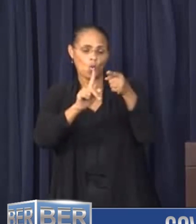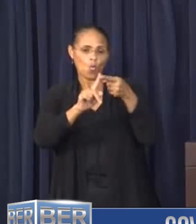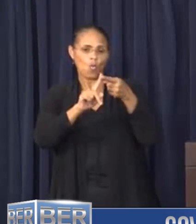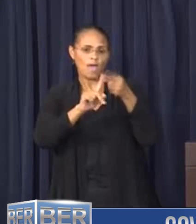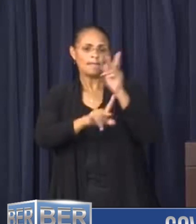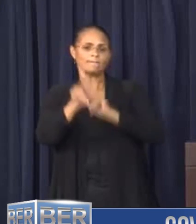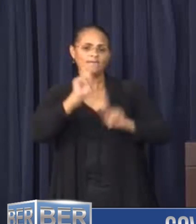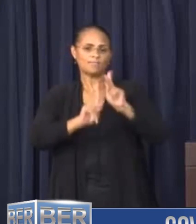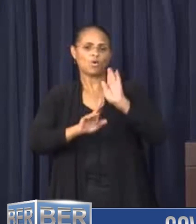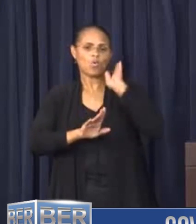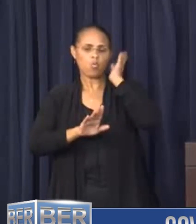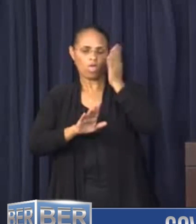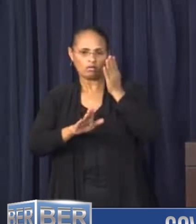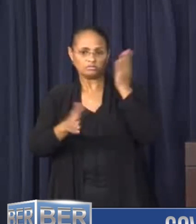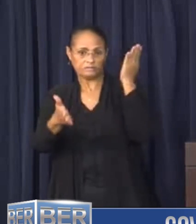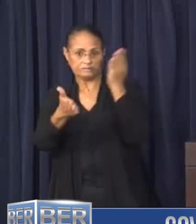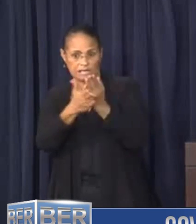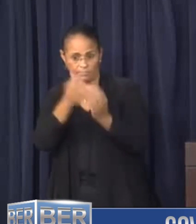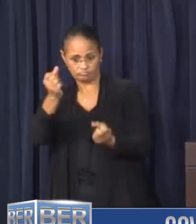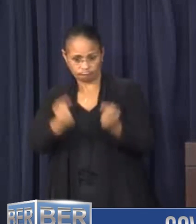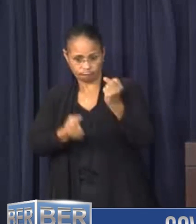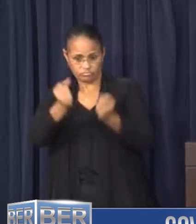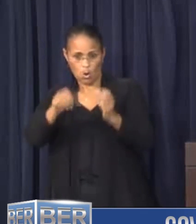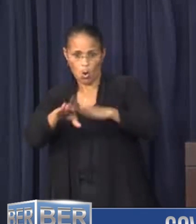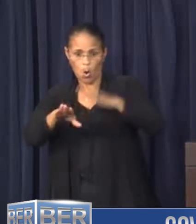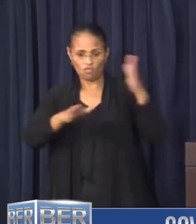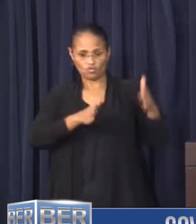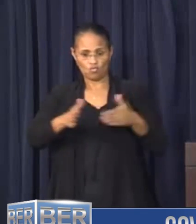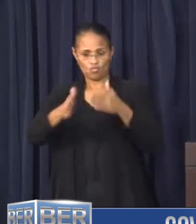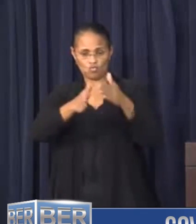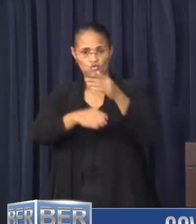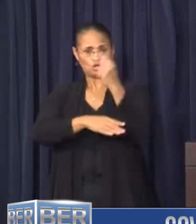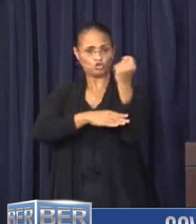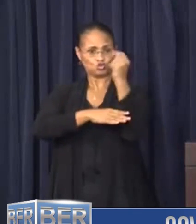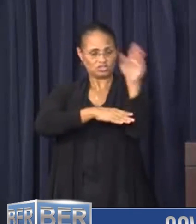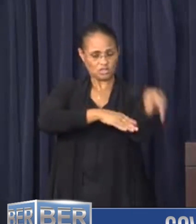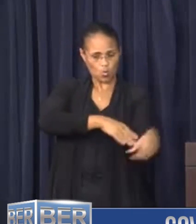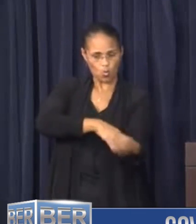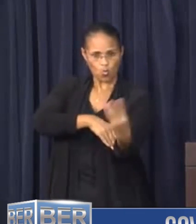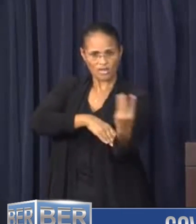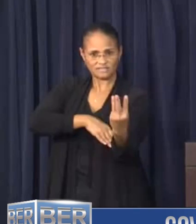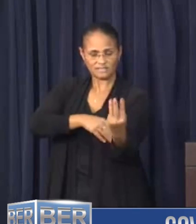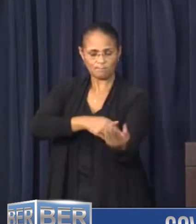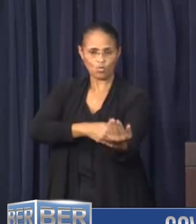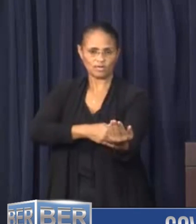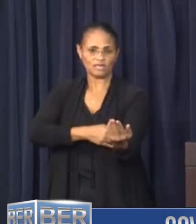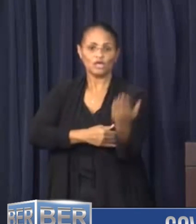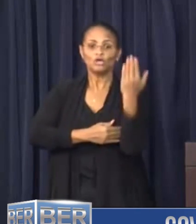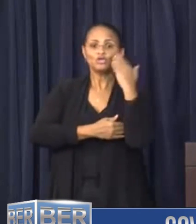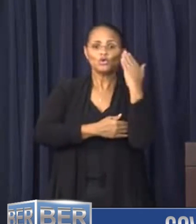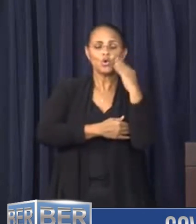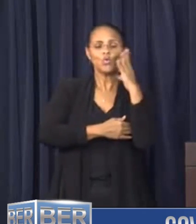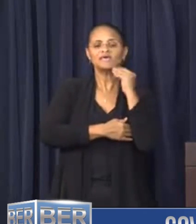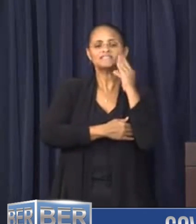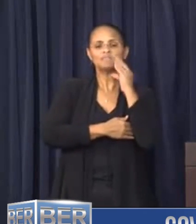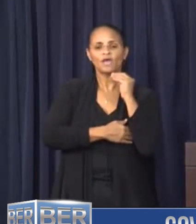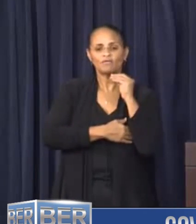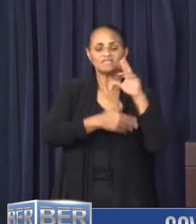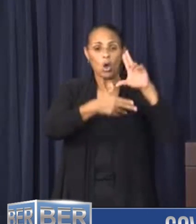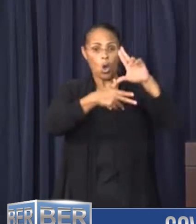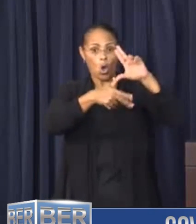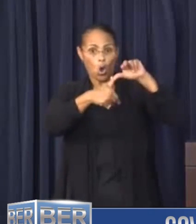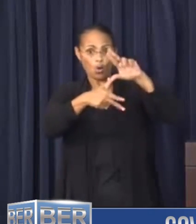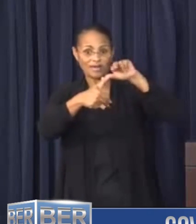people should be off the road for Tuesday night into Wednesday morning. As you know, we experienced a hurricane,